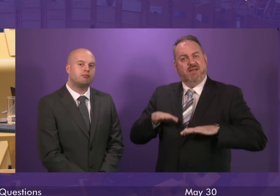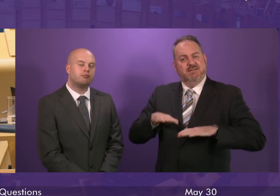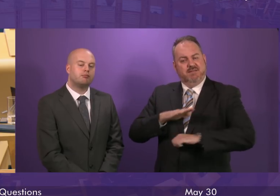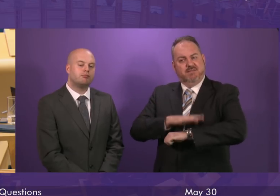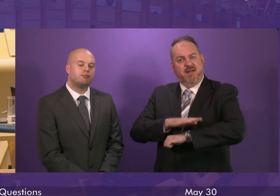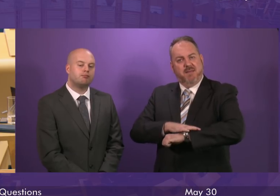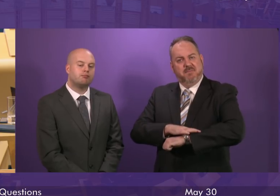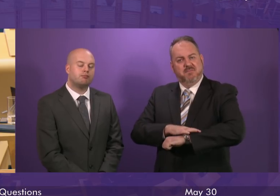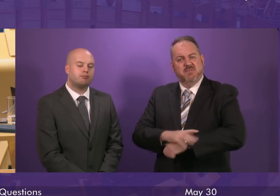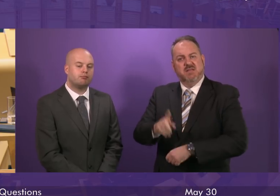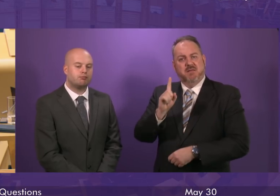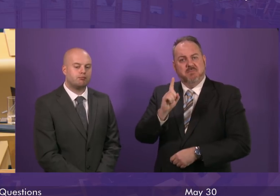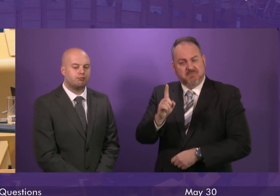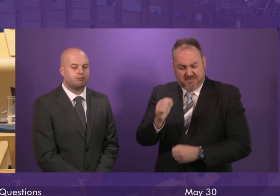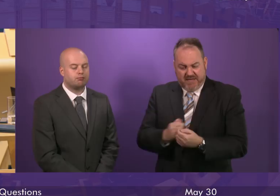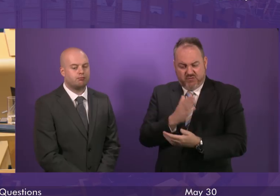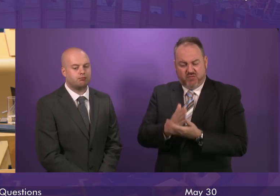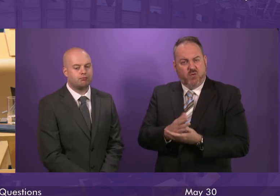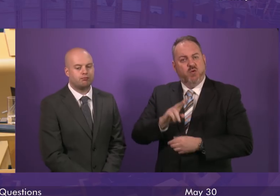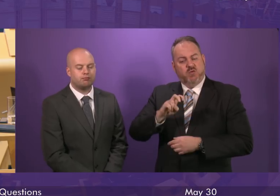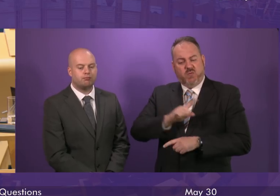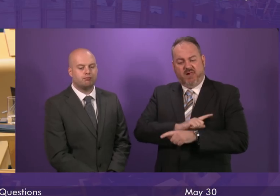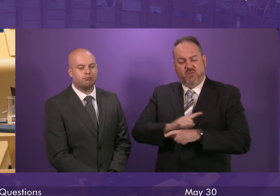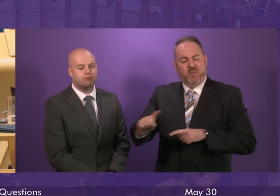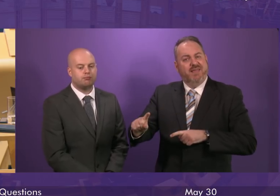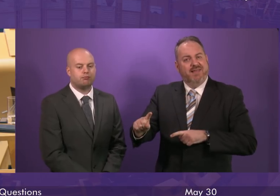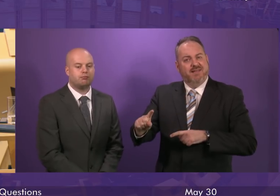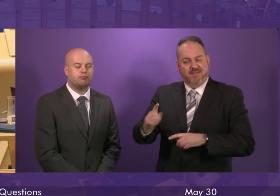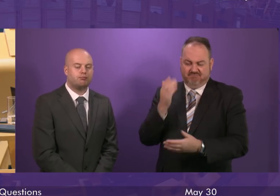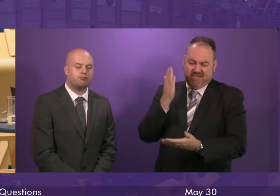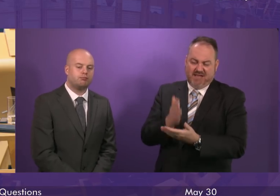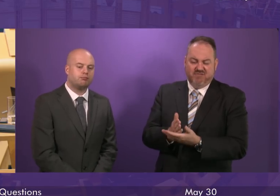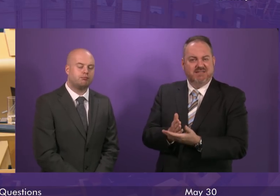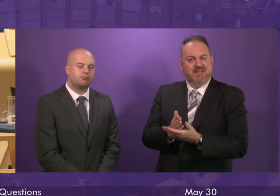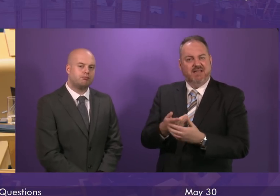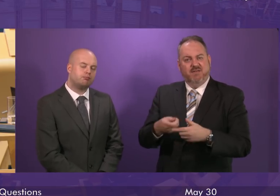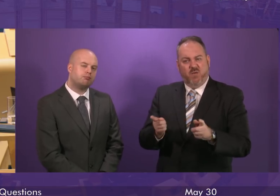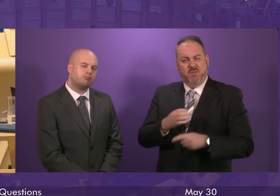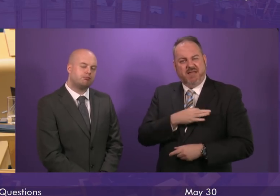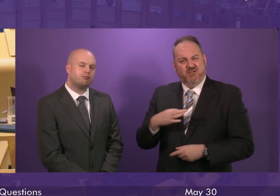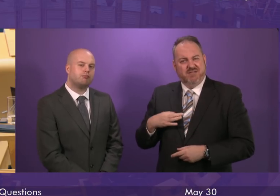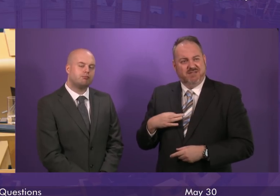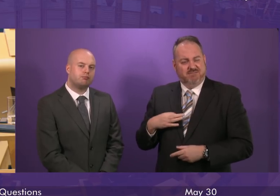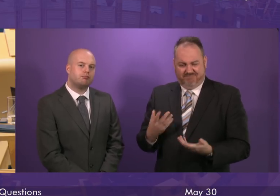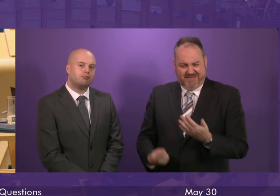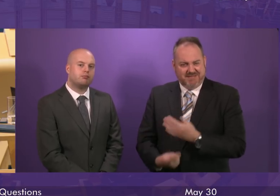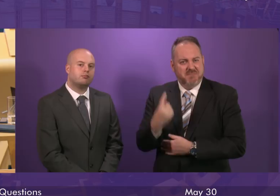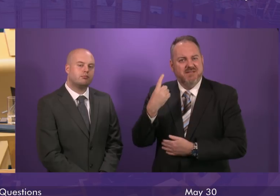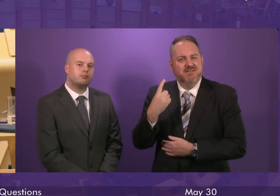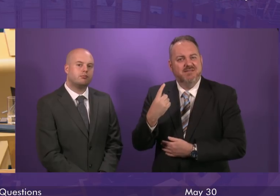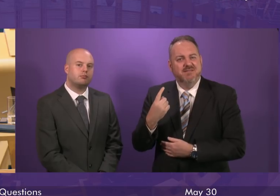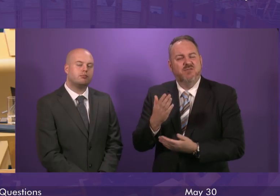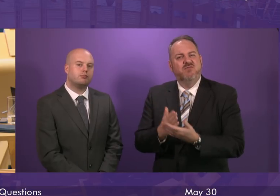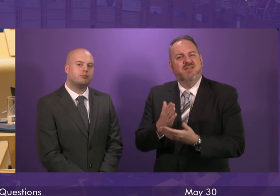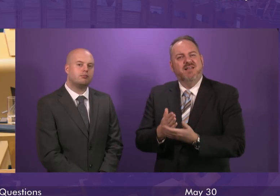when it comes to the 12-week guarantee for inpatient and day cases. Categorically wrong. So, given the